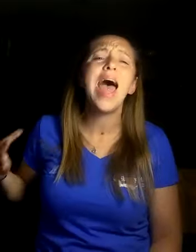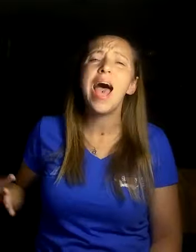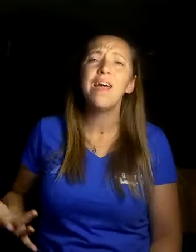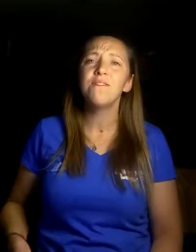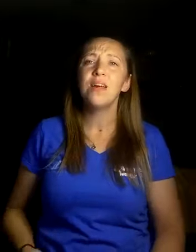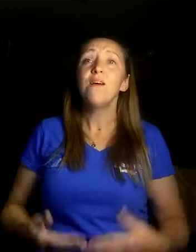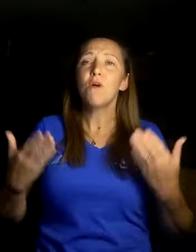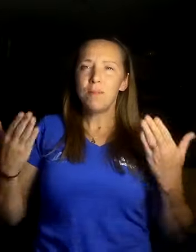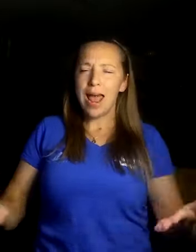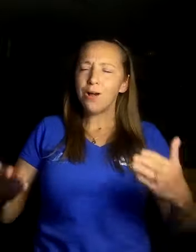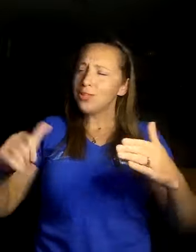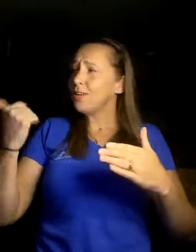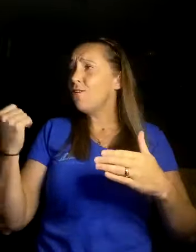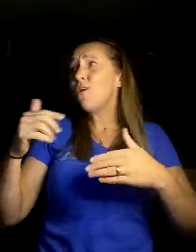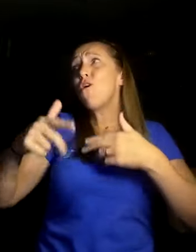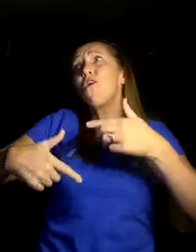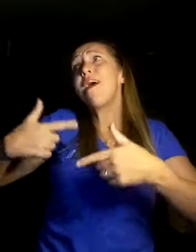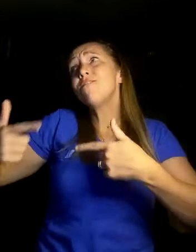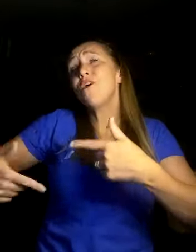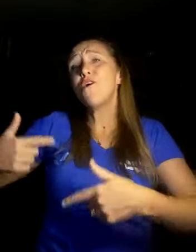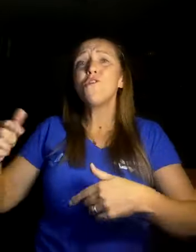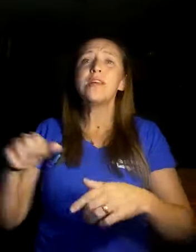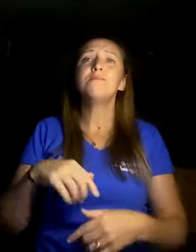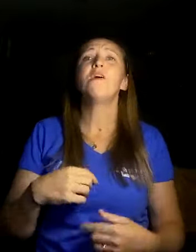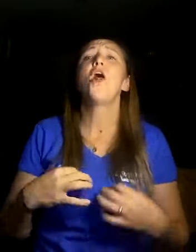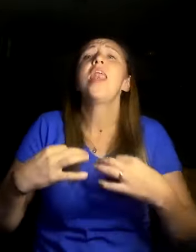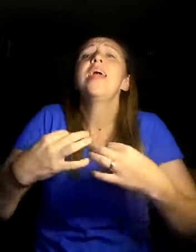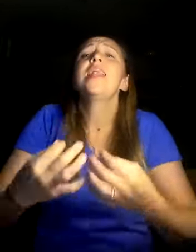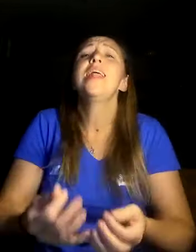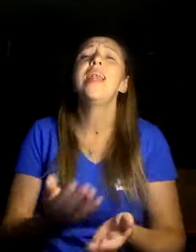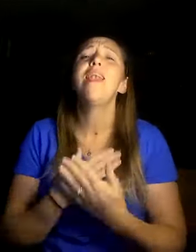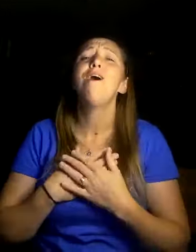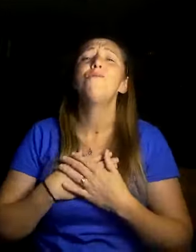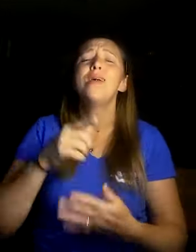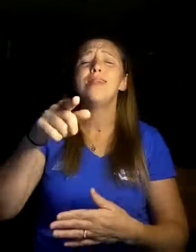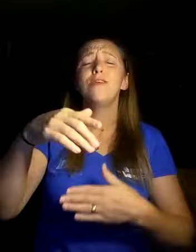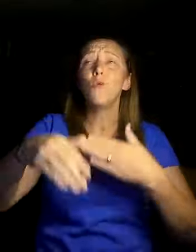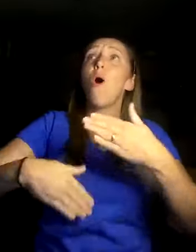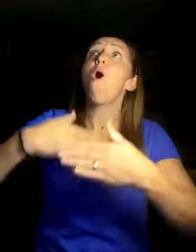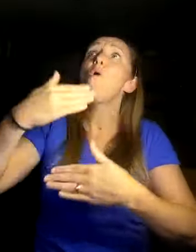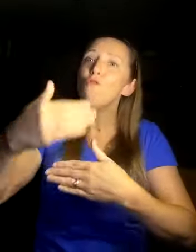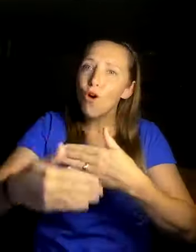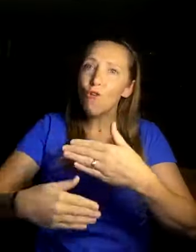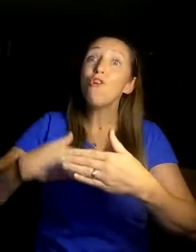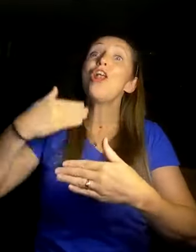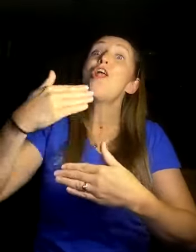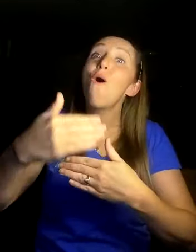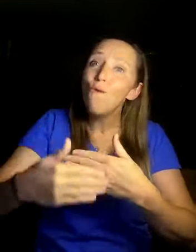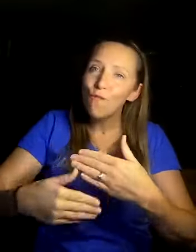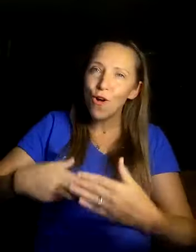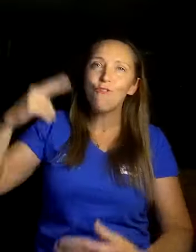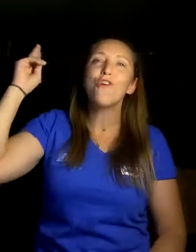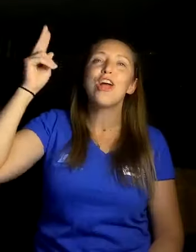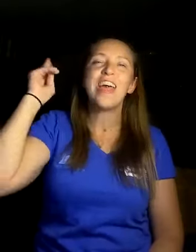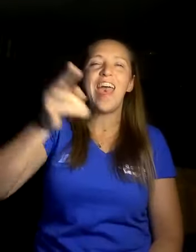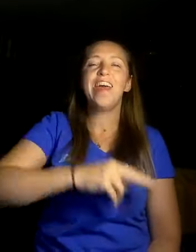life From now till forever, I'm falling in love with you Over and over again